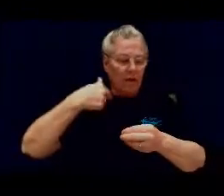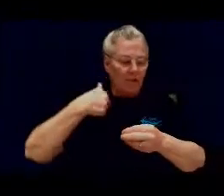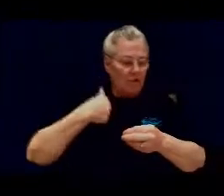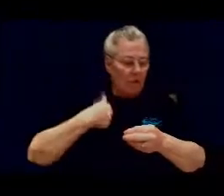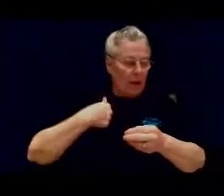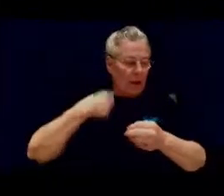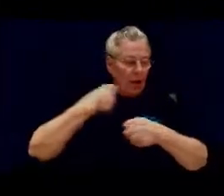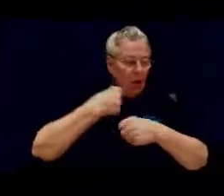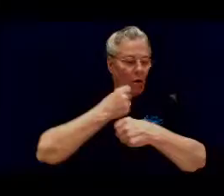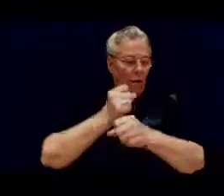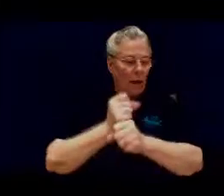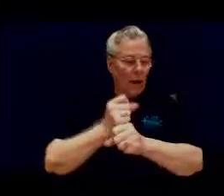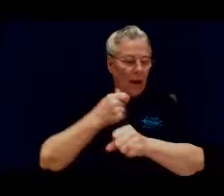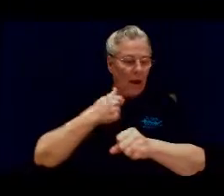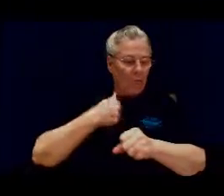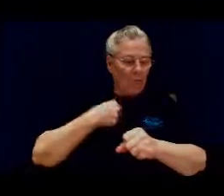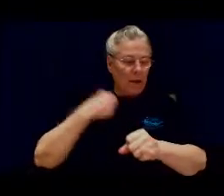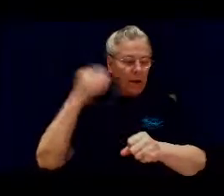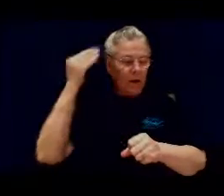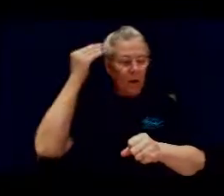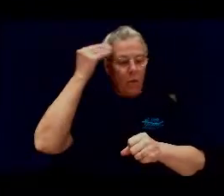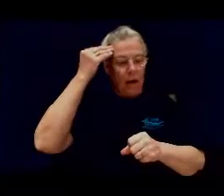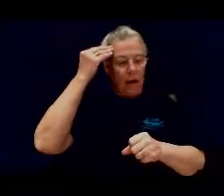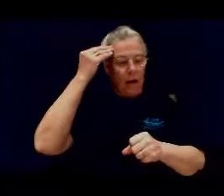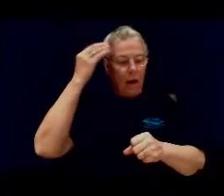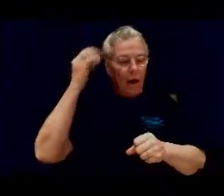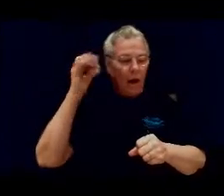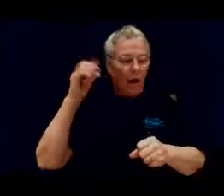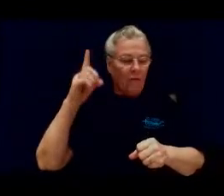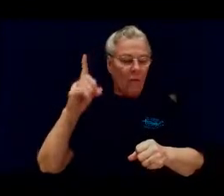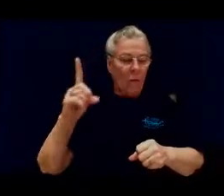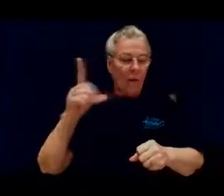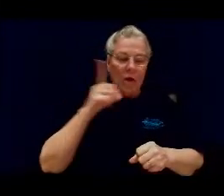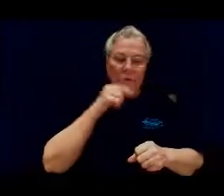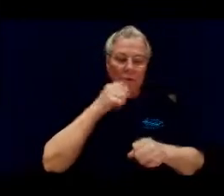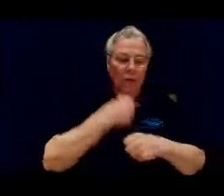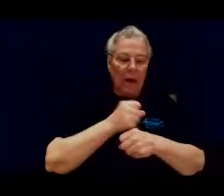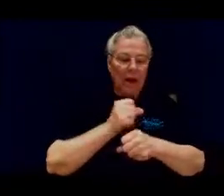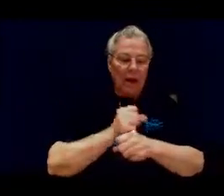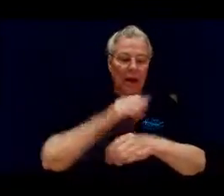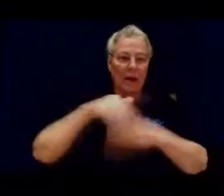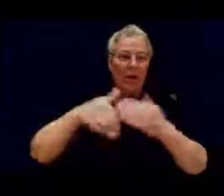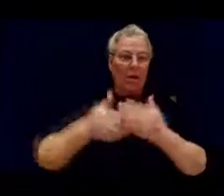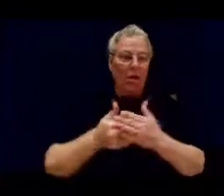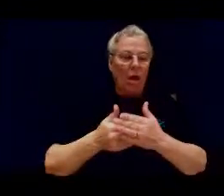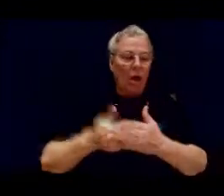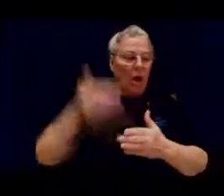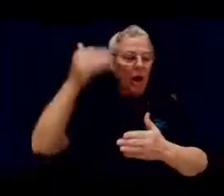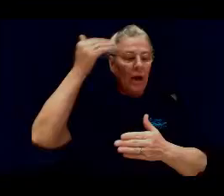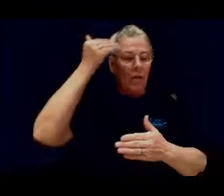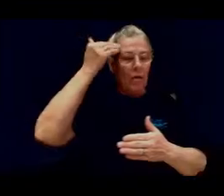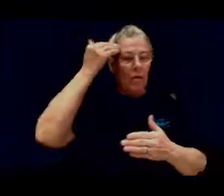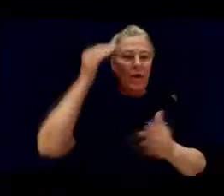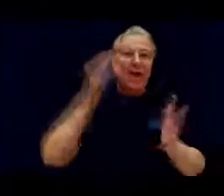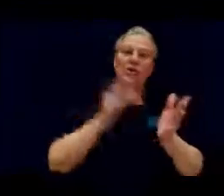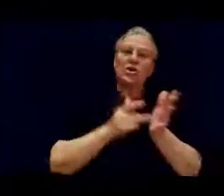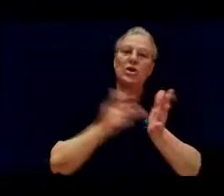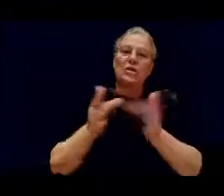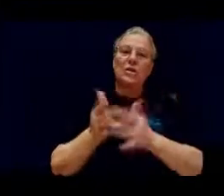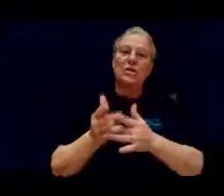me all make me aware of the one who made it all I know that Jesus